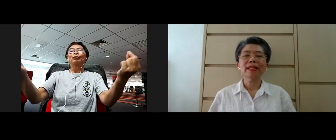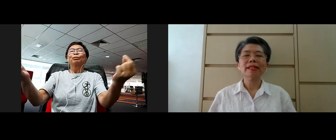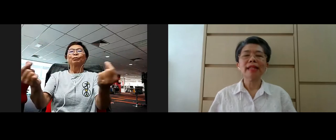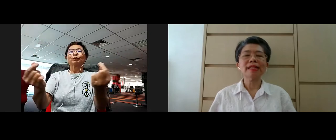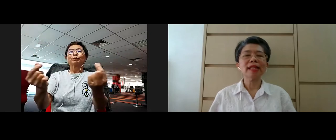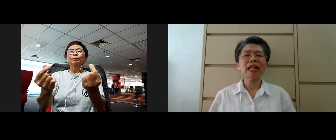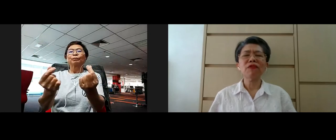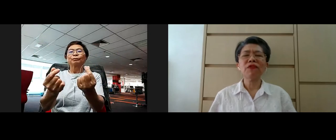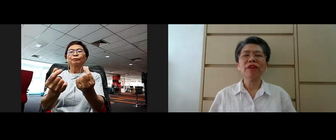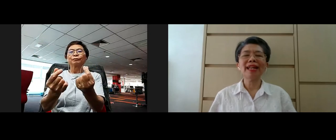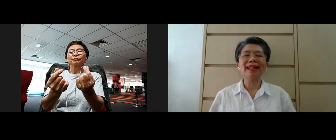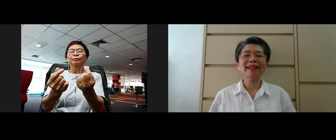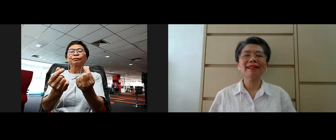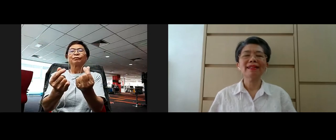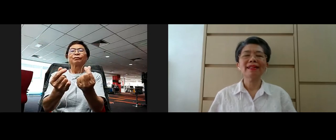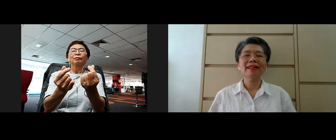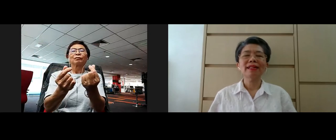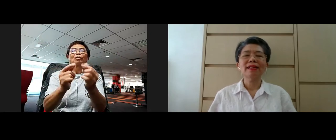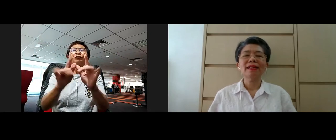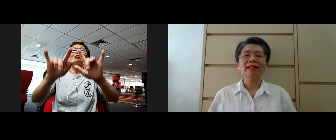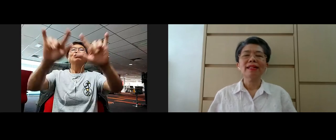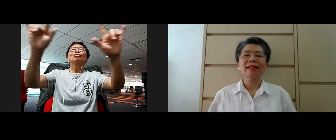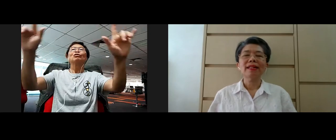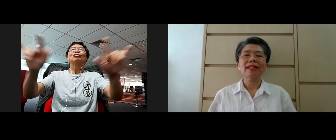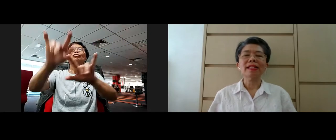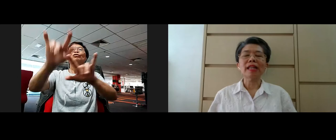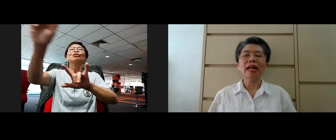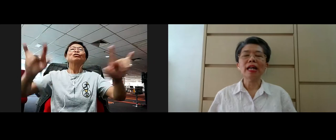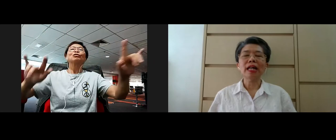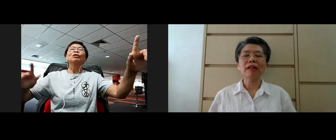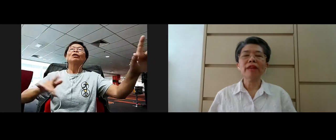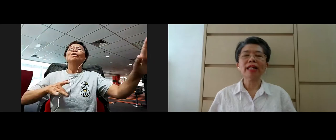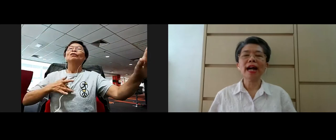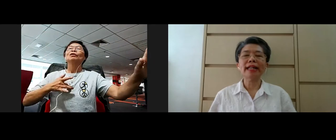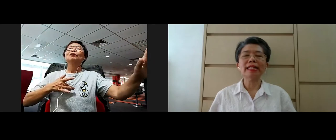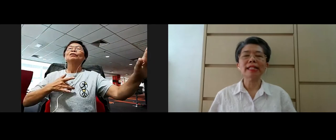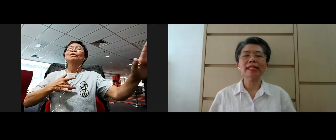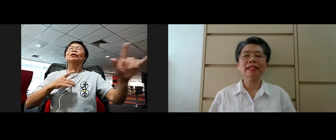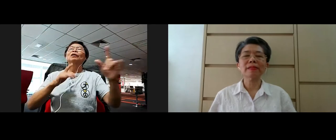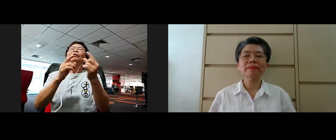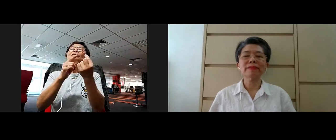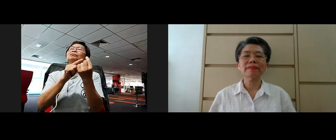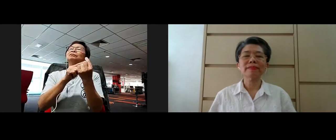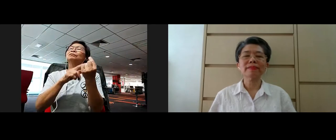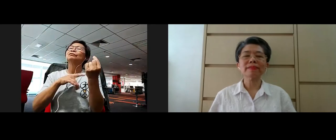Sensing and feeling this love and kindness.